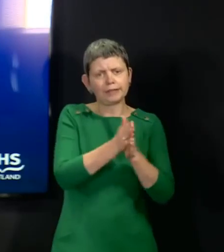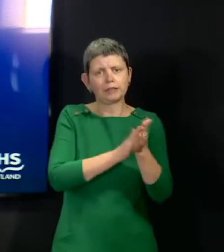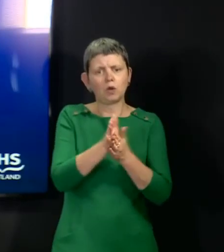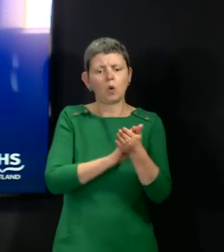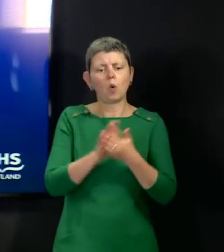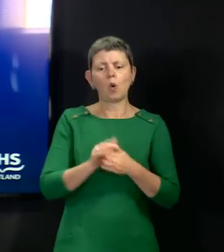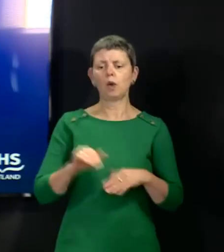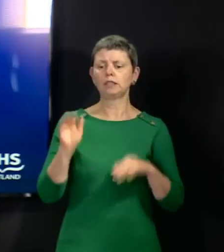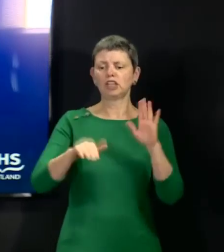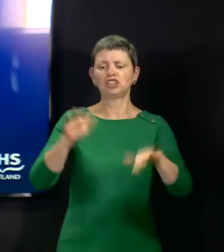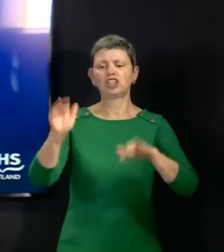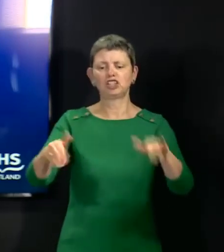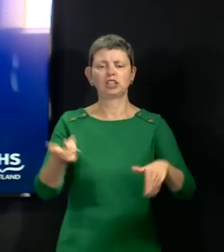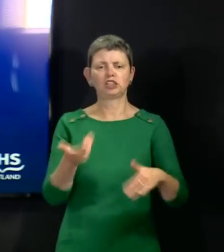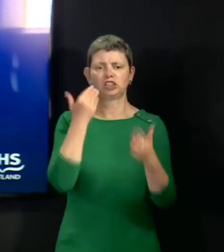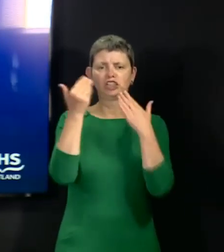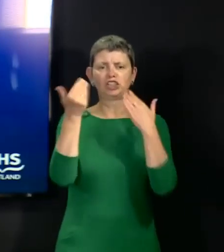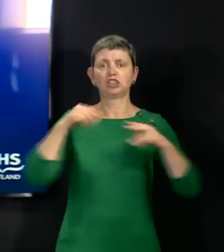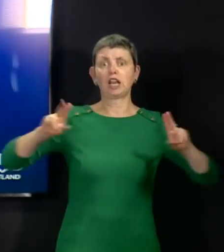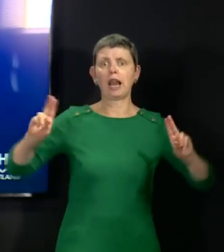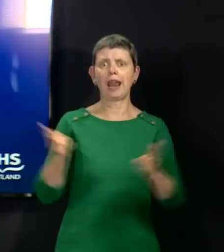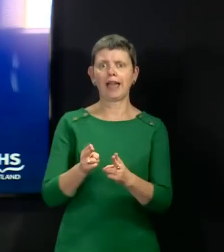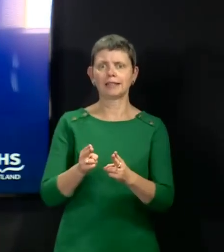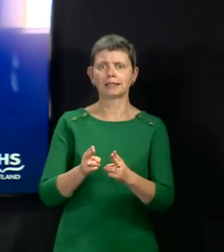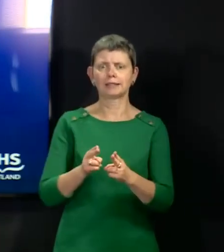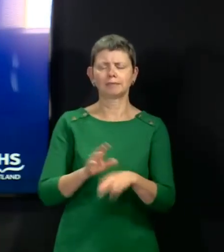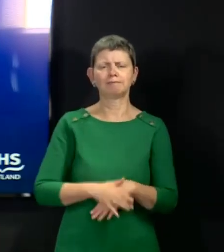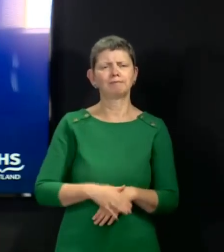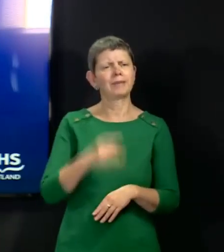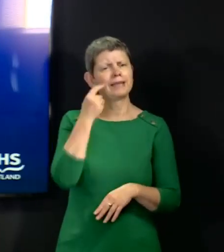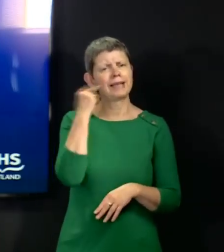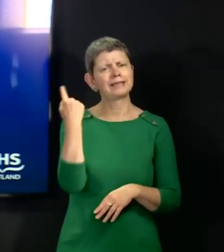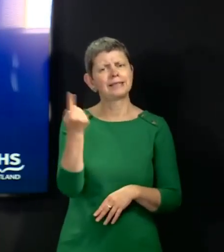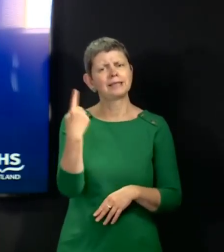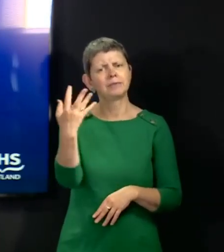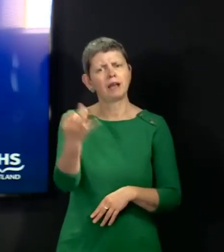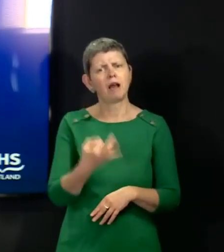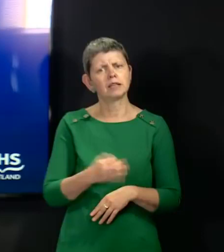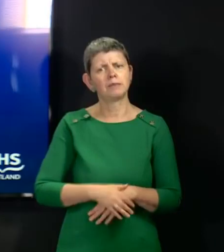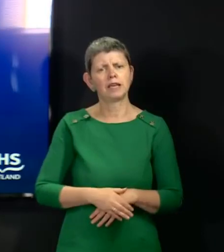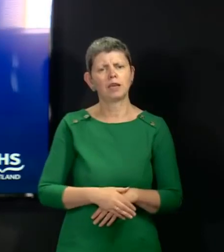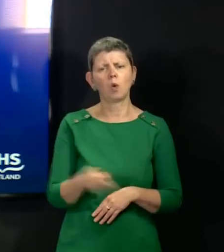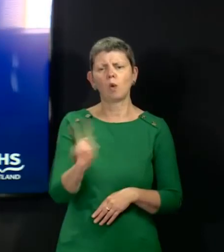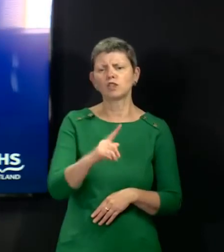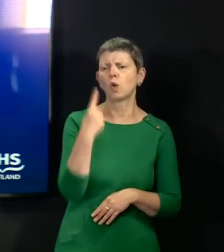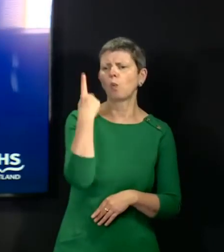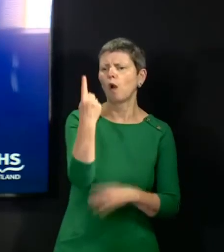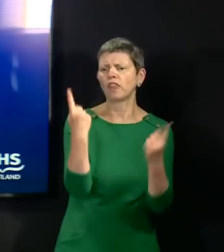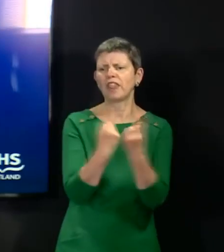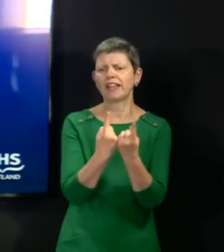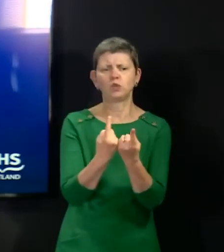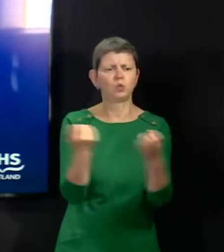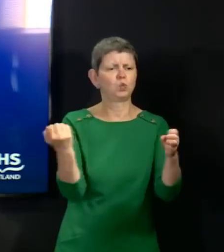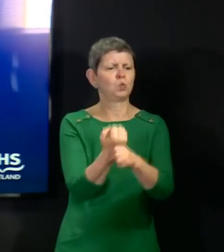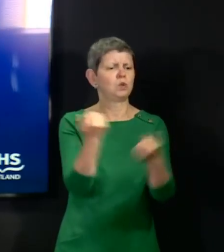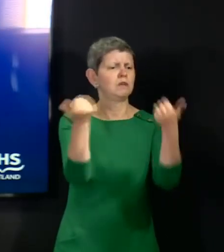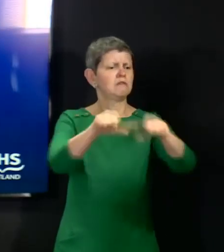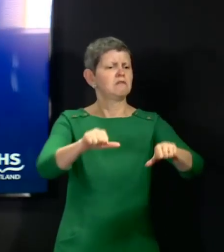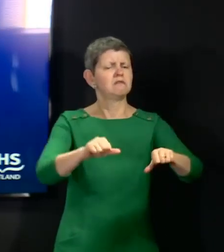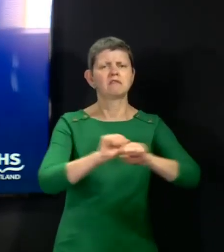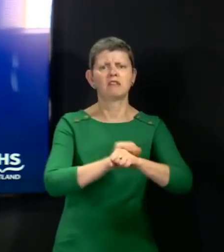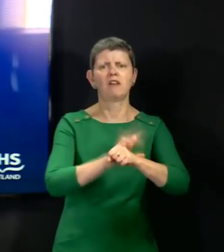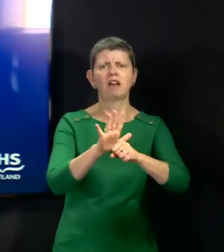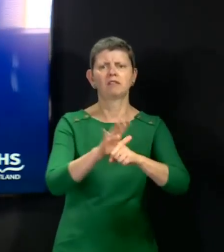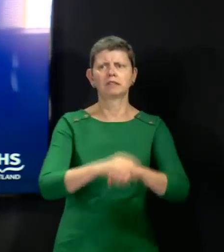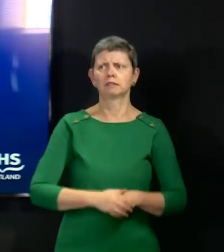making sure you don't touch your face I wish I was asked yesterday in the media what's the one thing that will fix this virus there is no